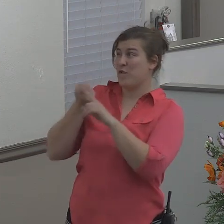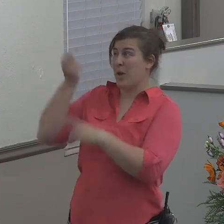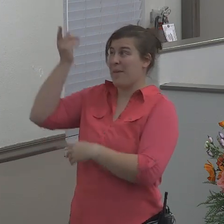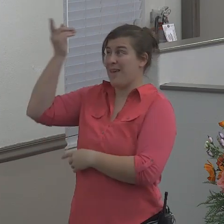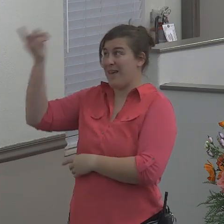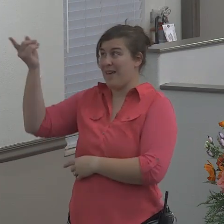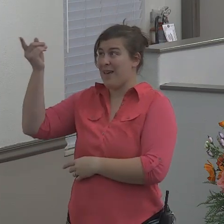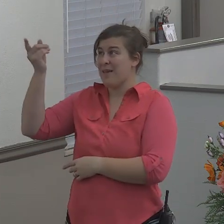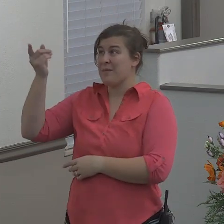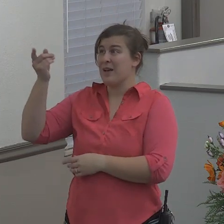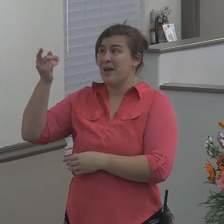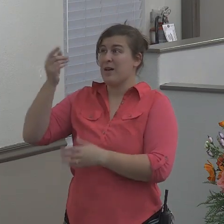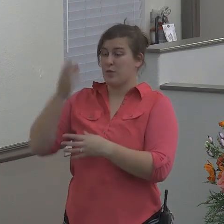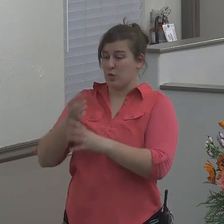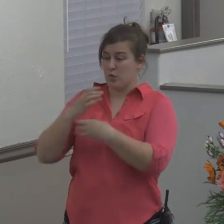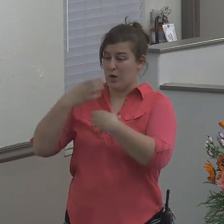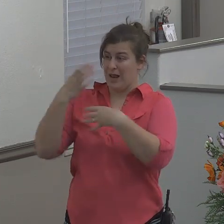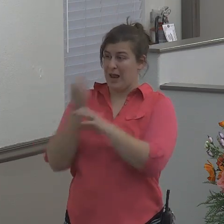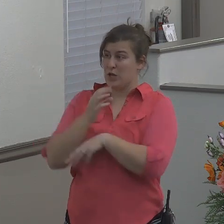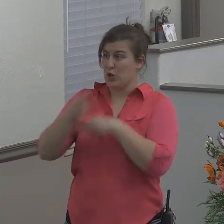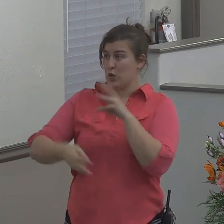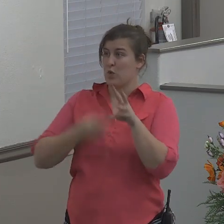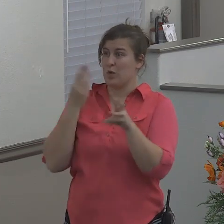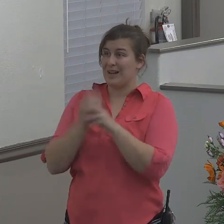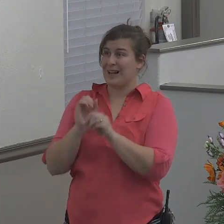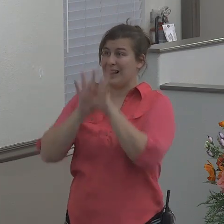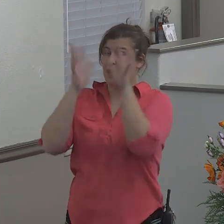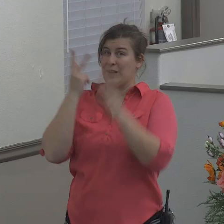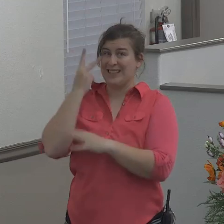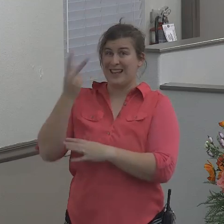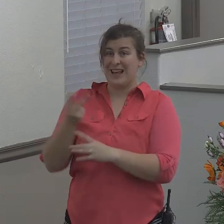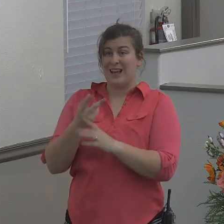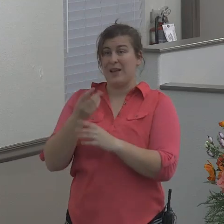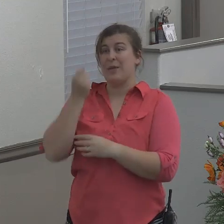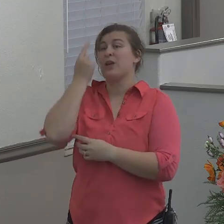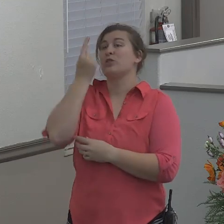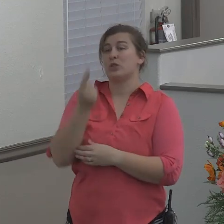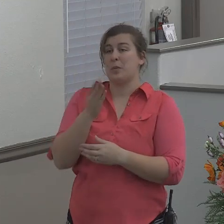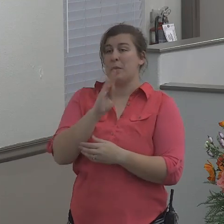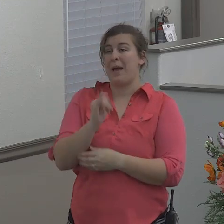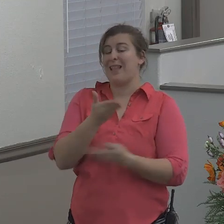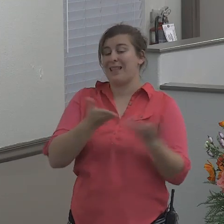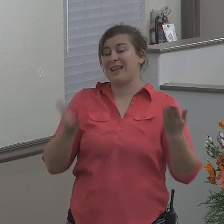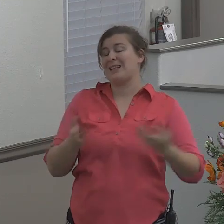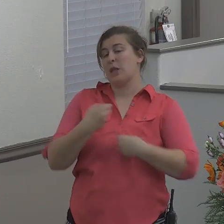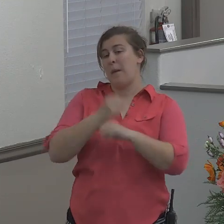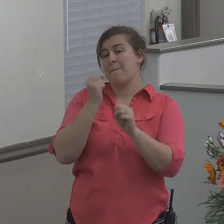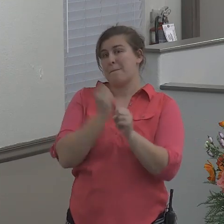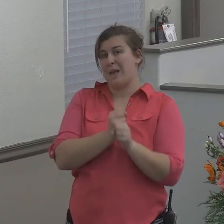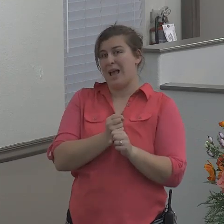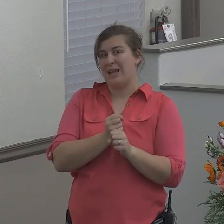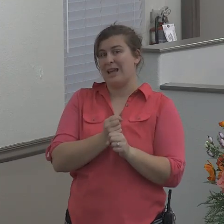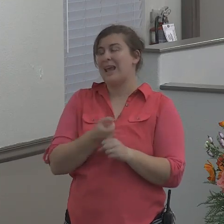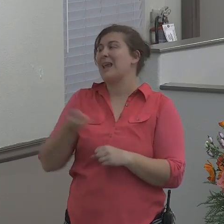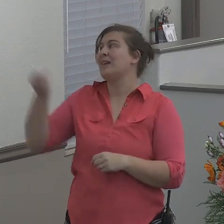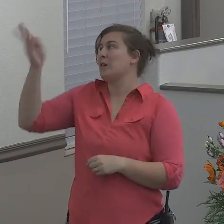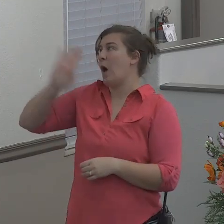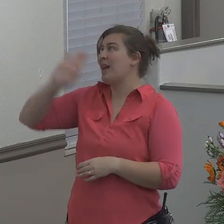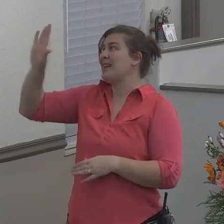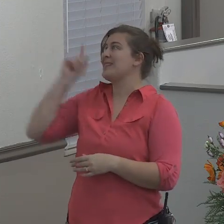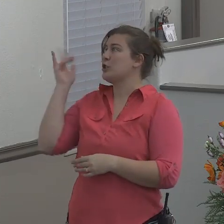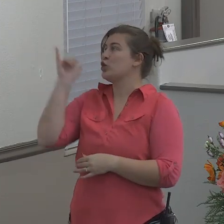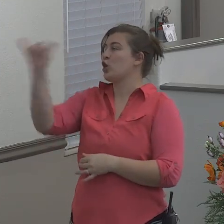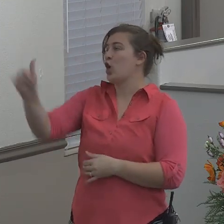clearly seen, being understood by the things that are made, even of his eternal power and Godhead, so that they